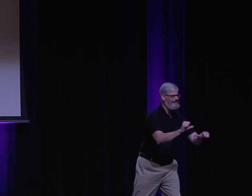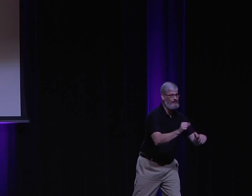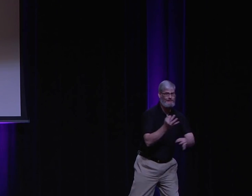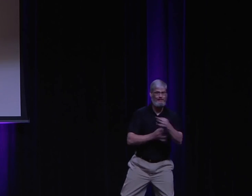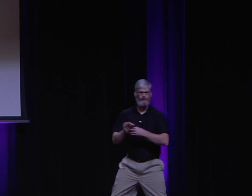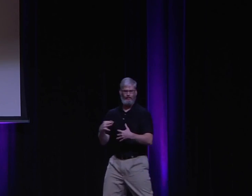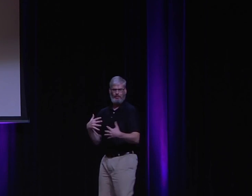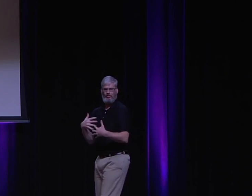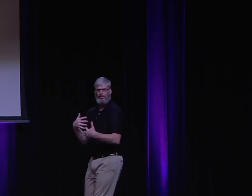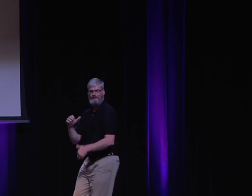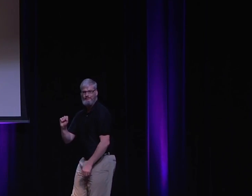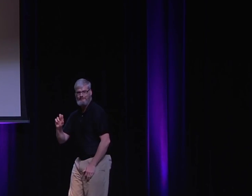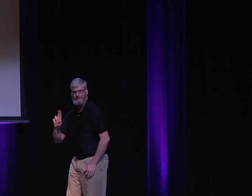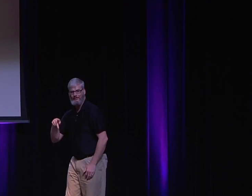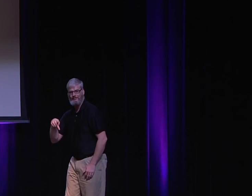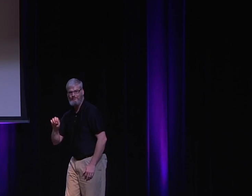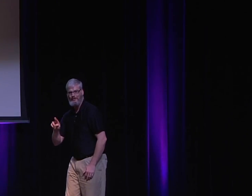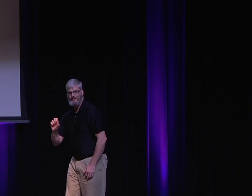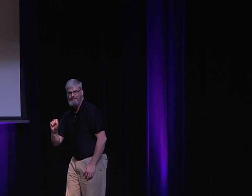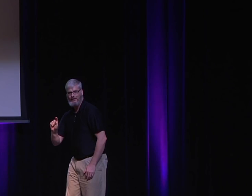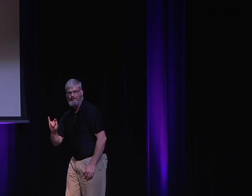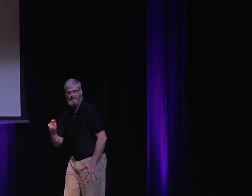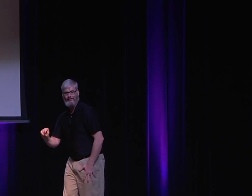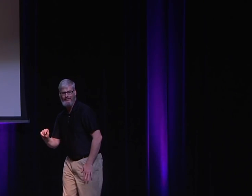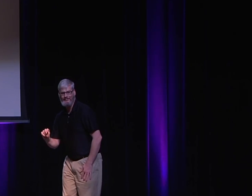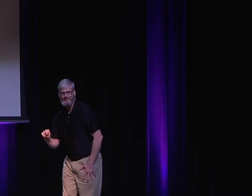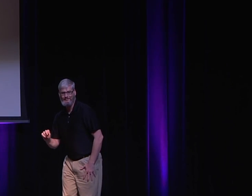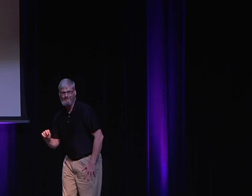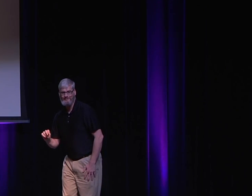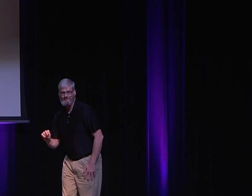I'd like a church based on science instead of fear and superstition.